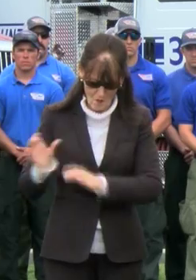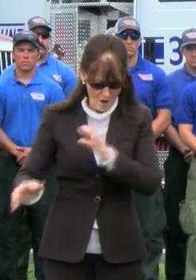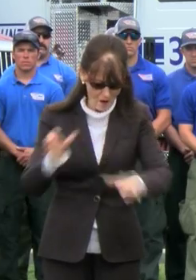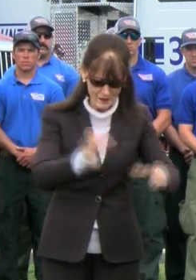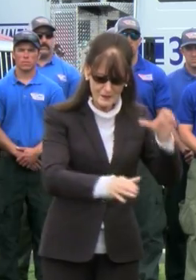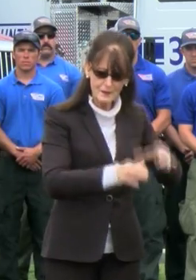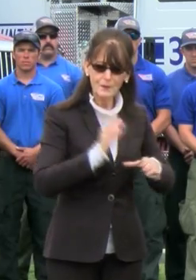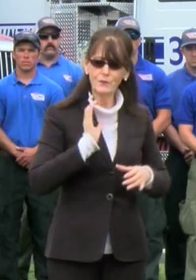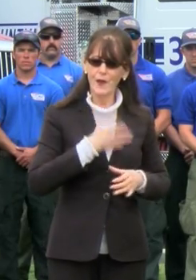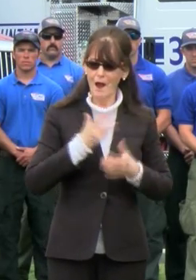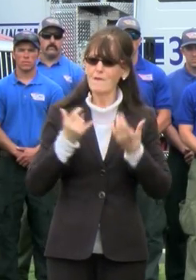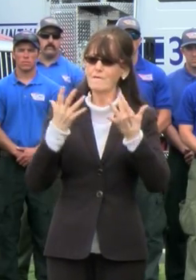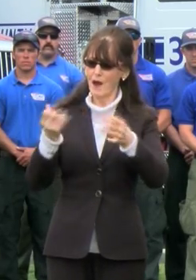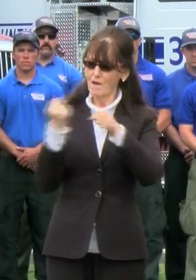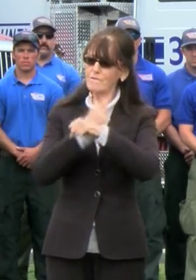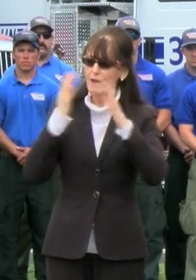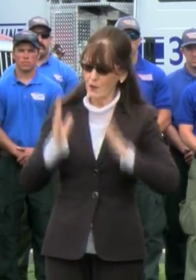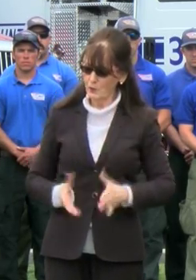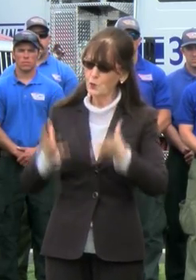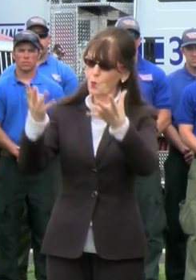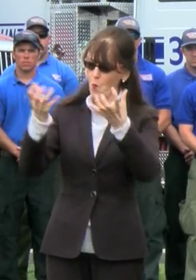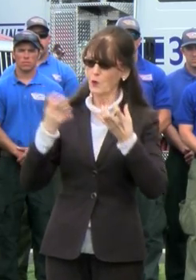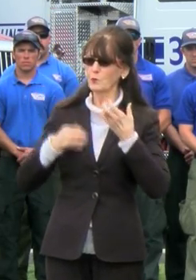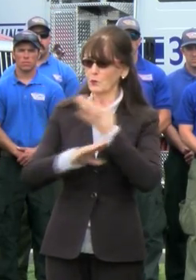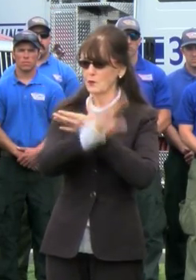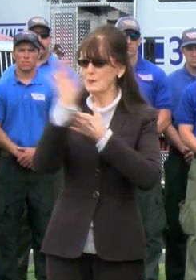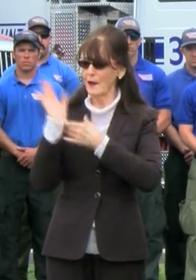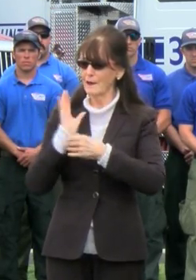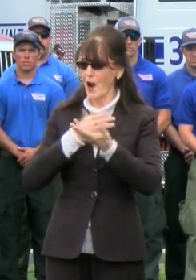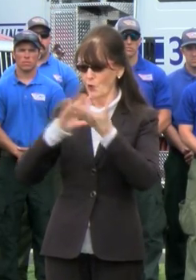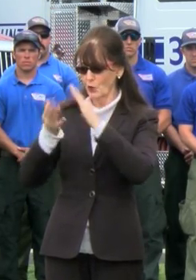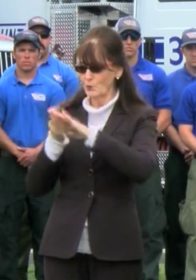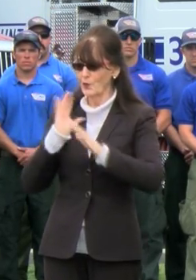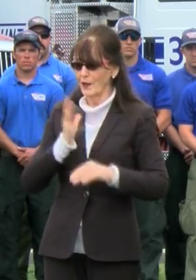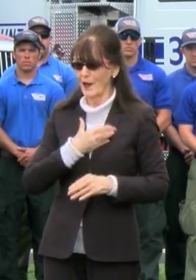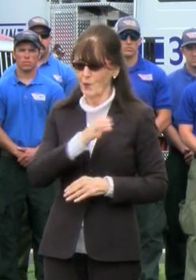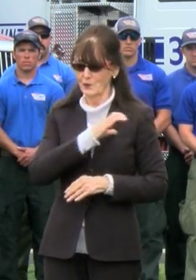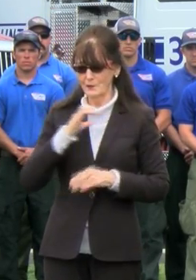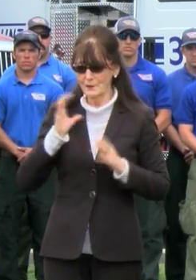Our firefighters are out there to protect our communities and protect our citizens.